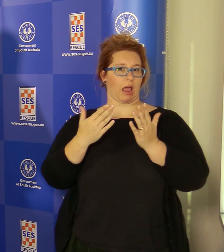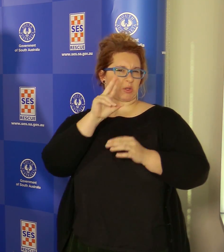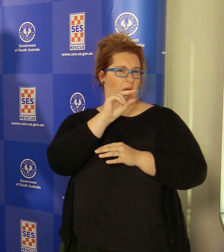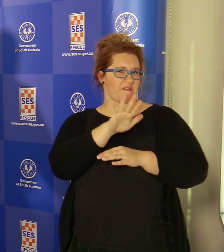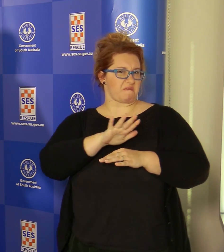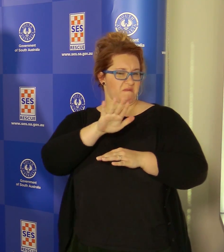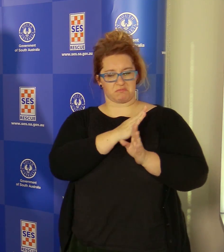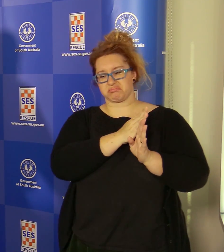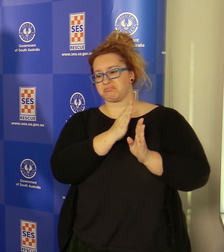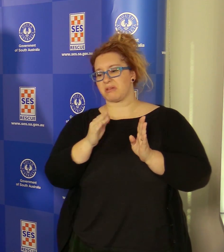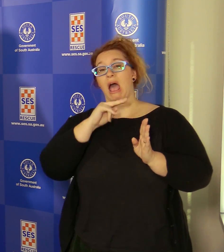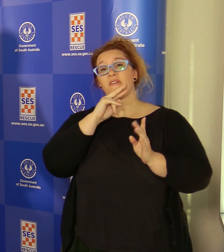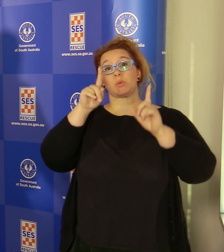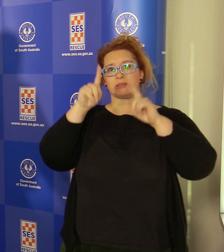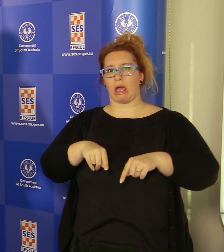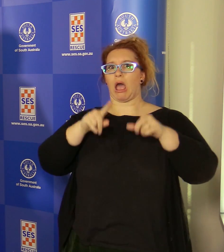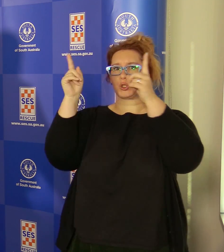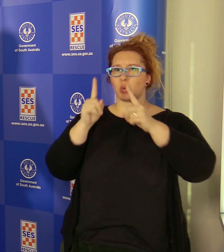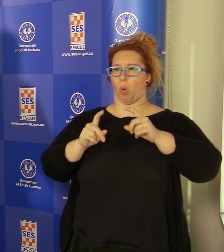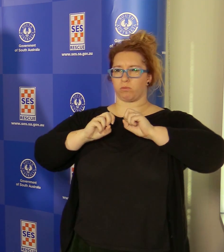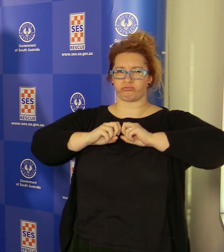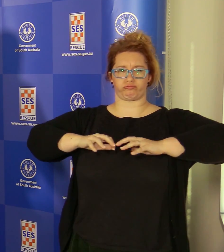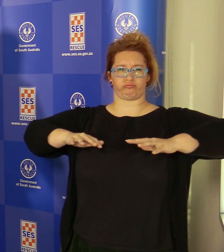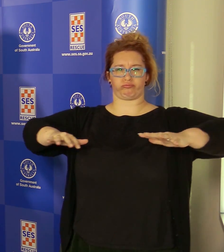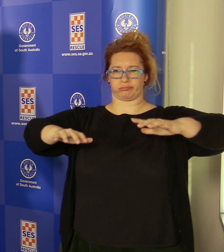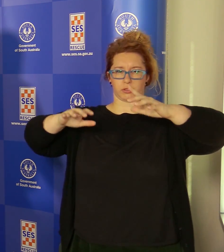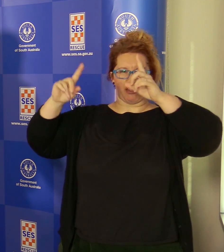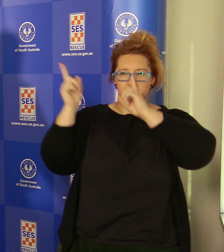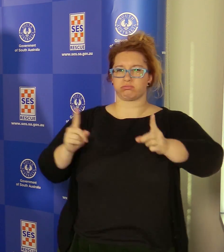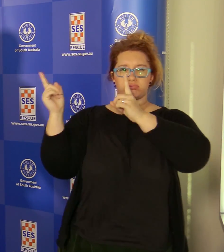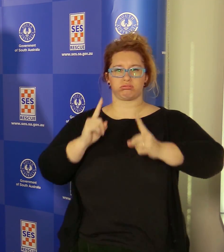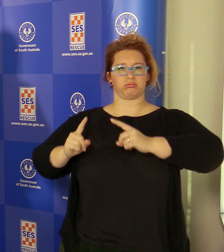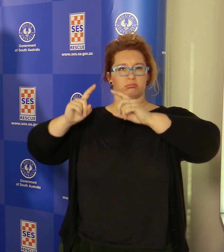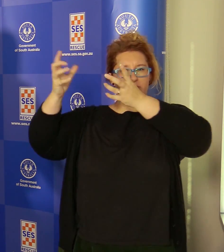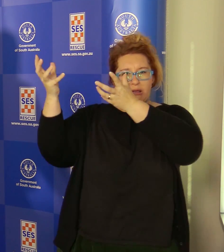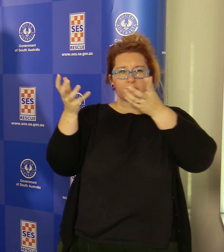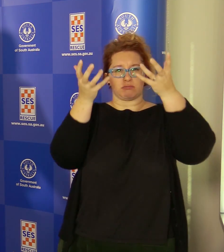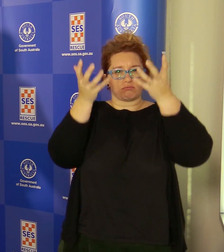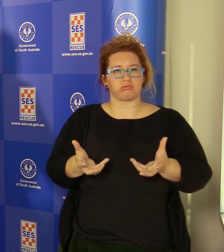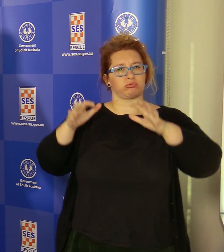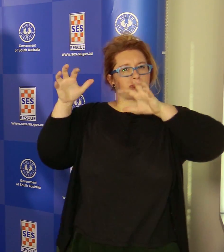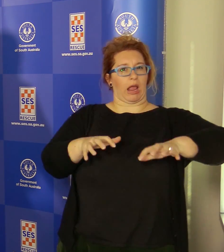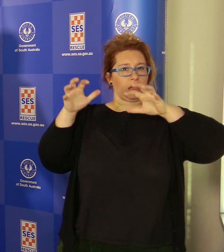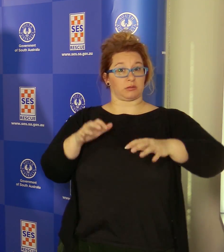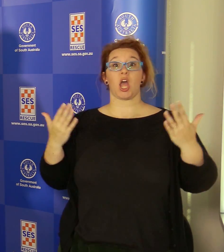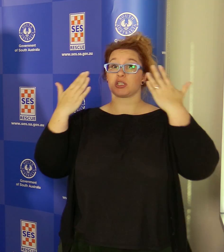storm front with some escalating thunderstorms, through to a quite a nasty night of weather and